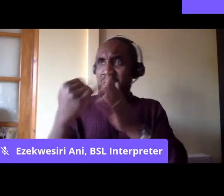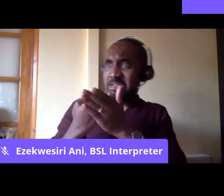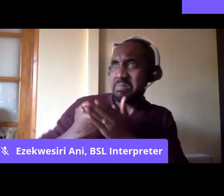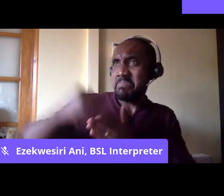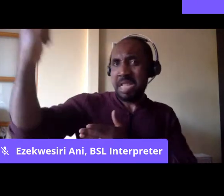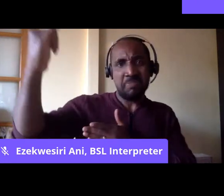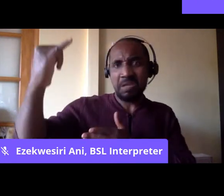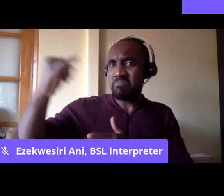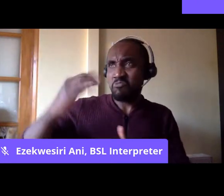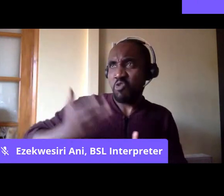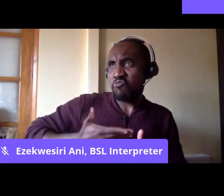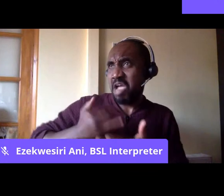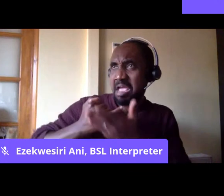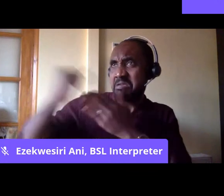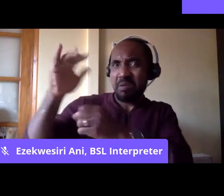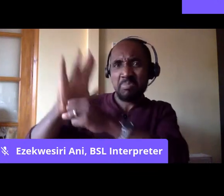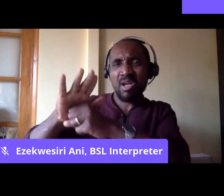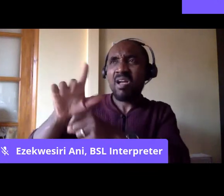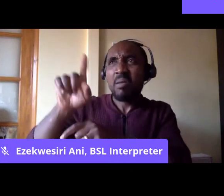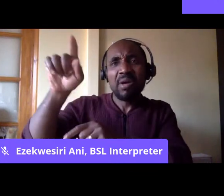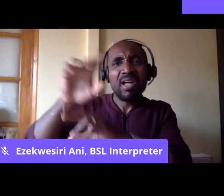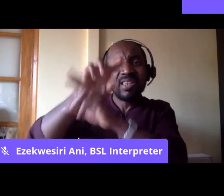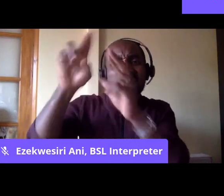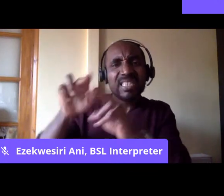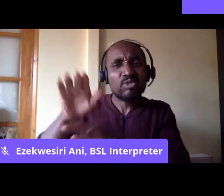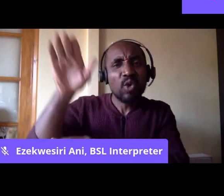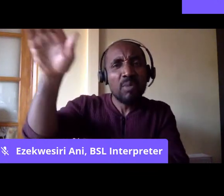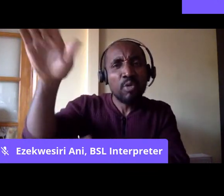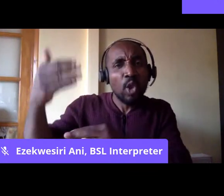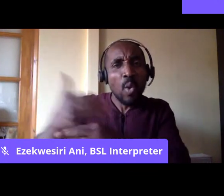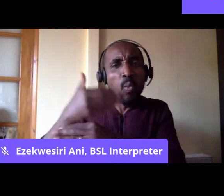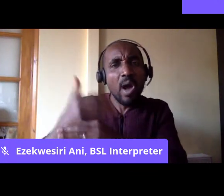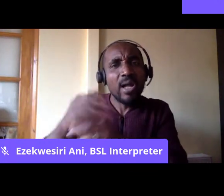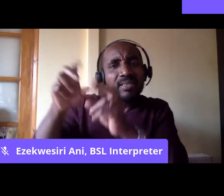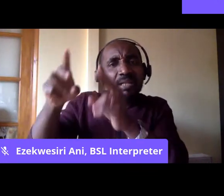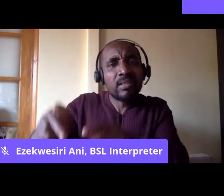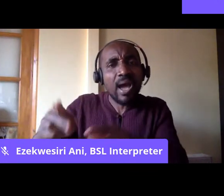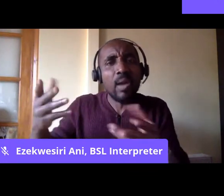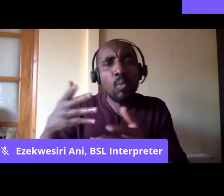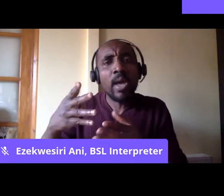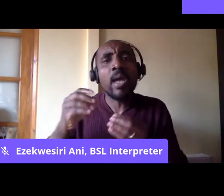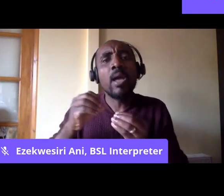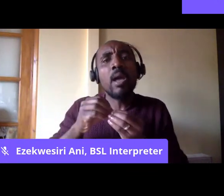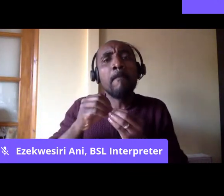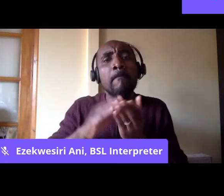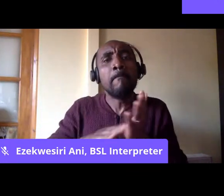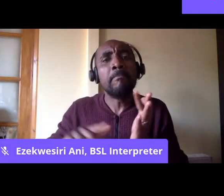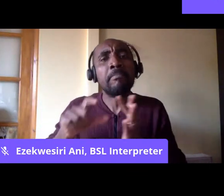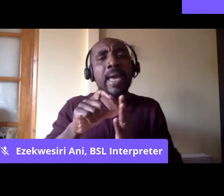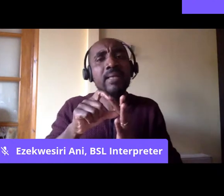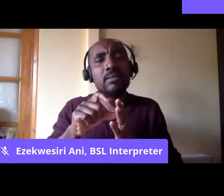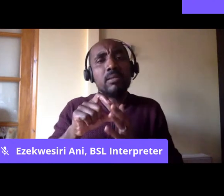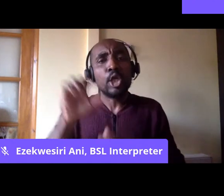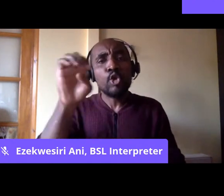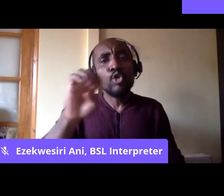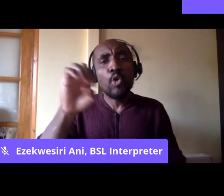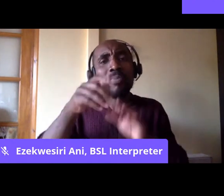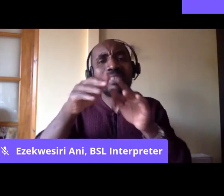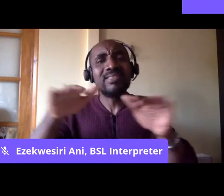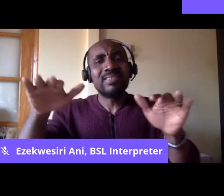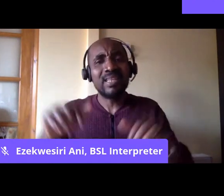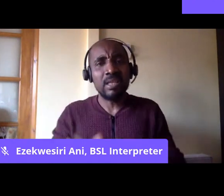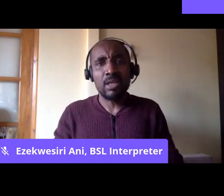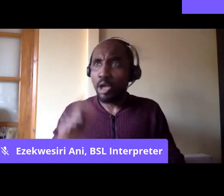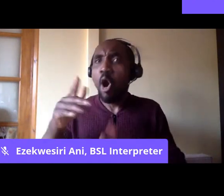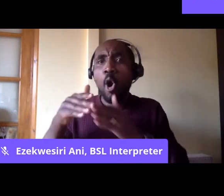across the border have nothing to do with you, and that those workers who are dying in the Mediterranean should drown, because why are they coming here to take our benefits anyway?